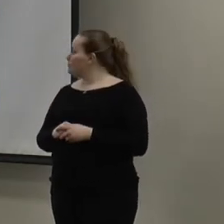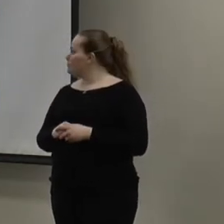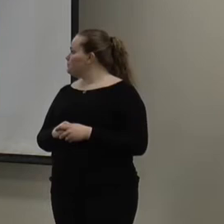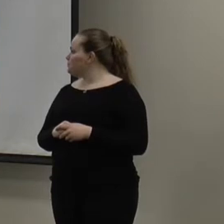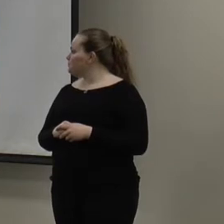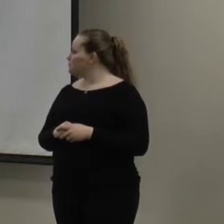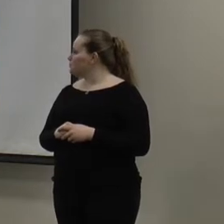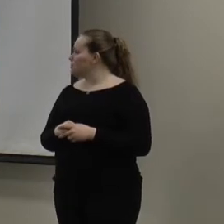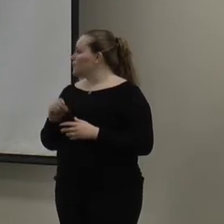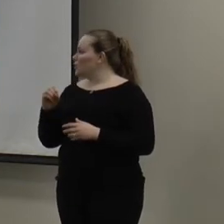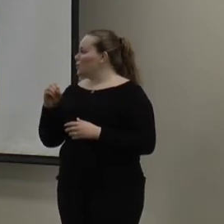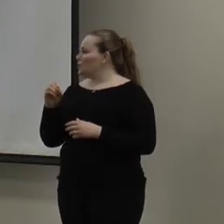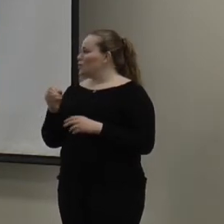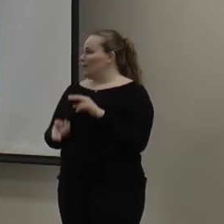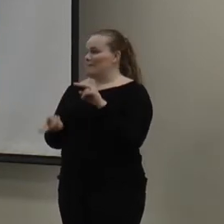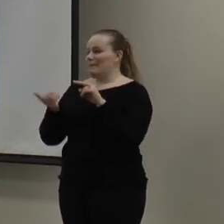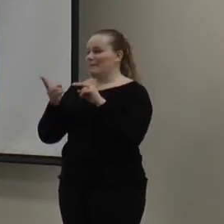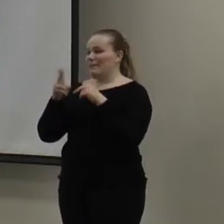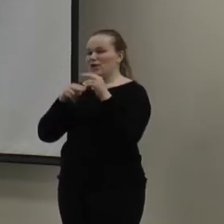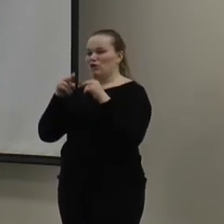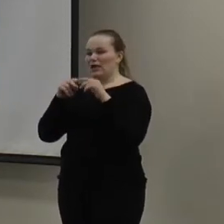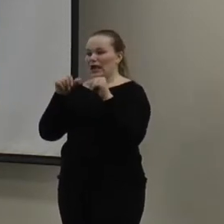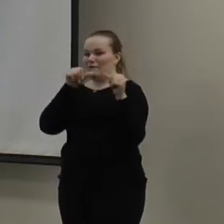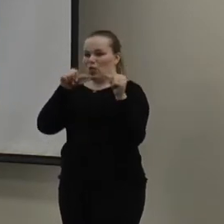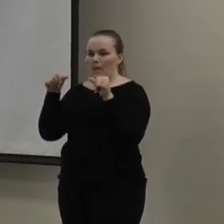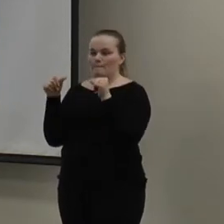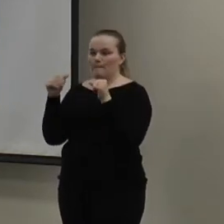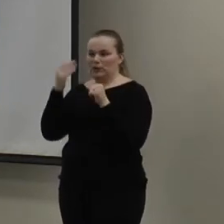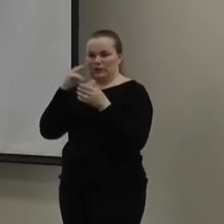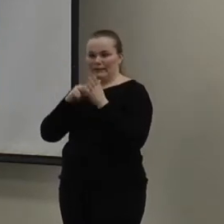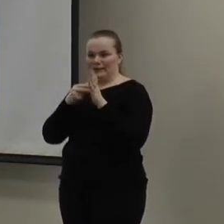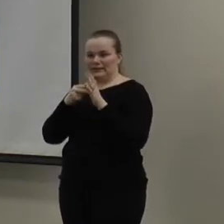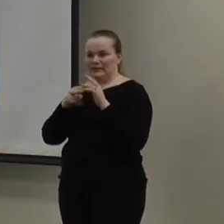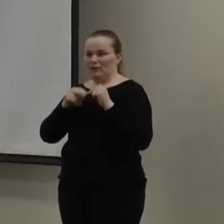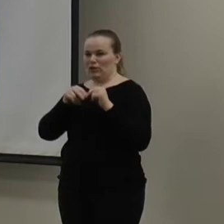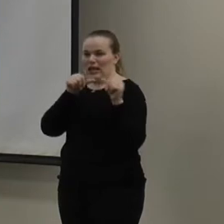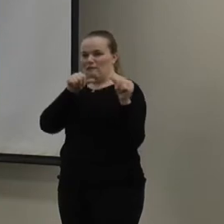So, your building envelope. Does anyone know what the building envelope is?